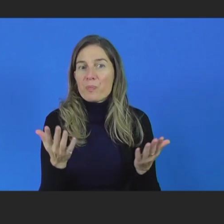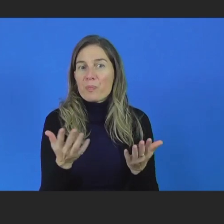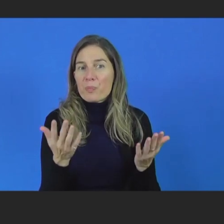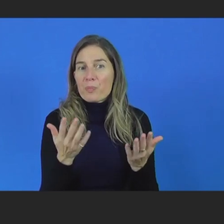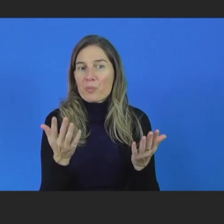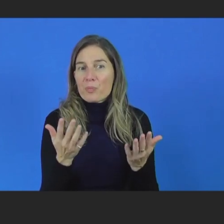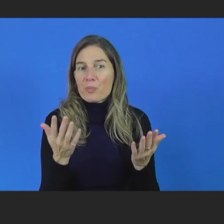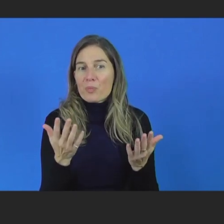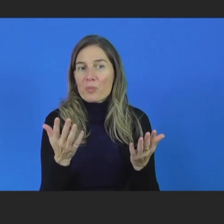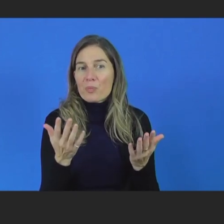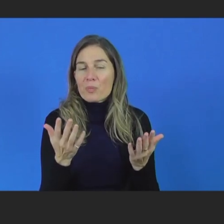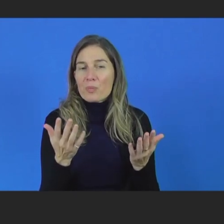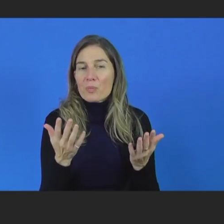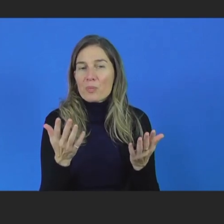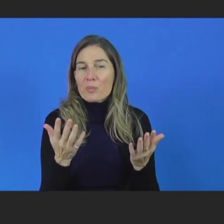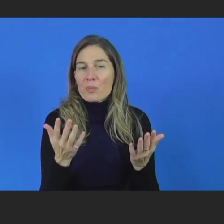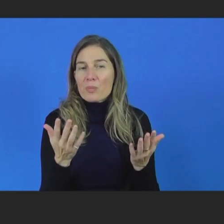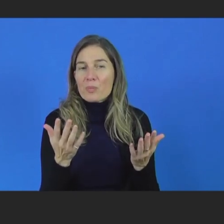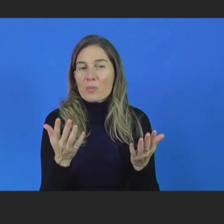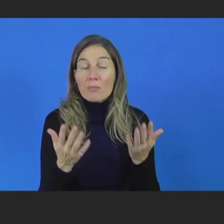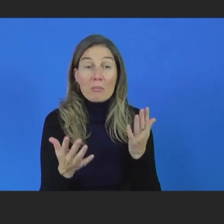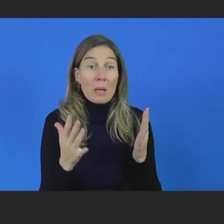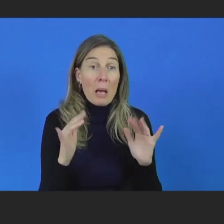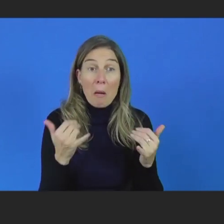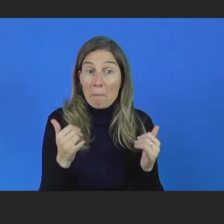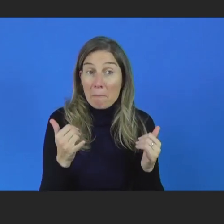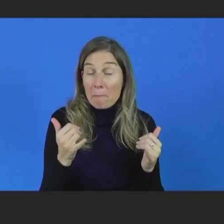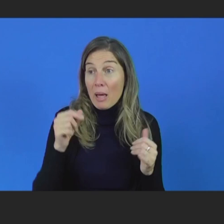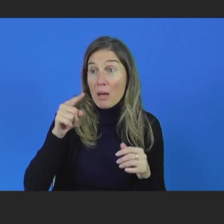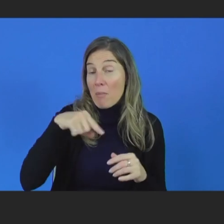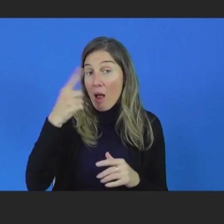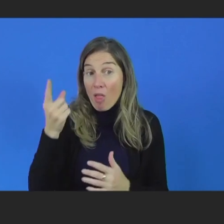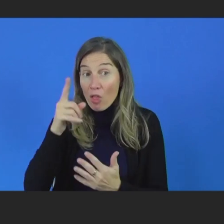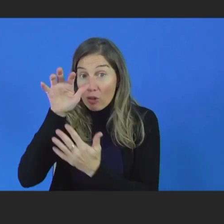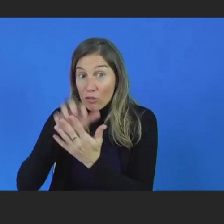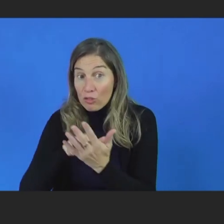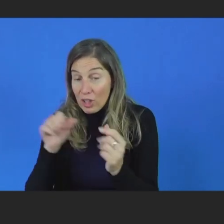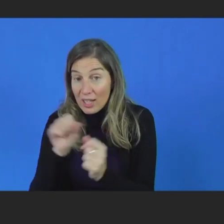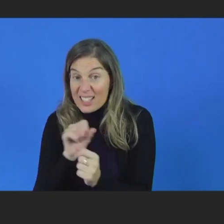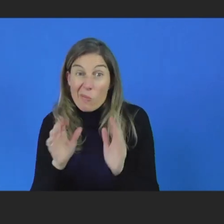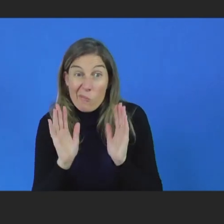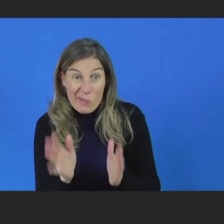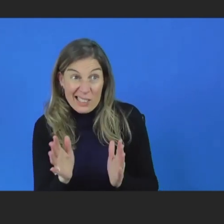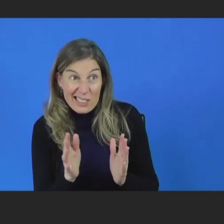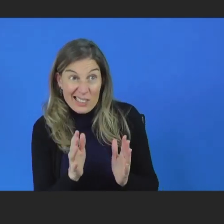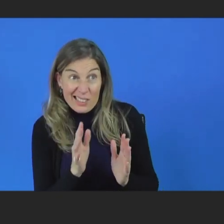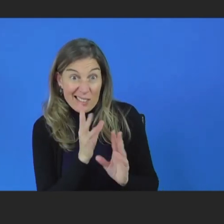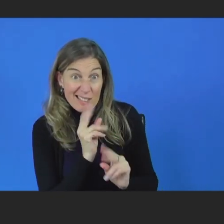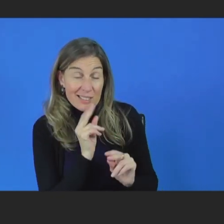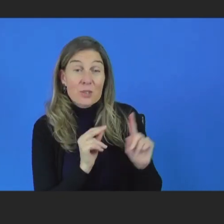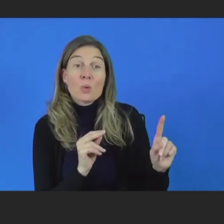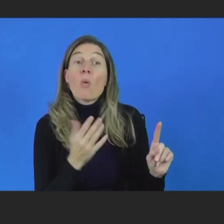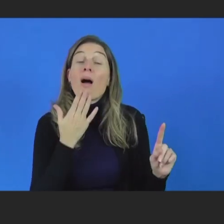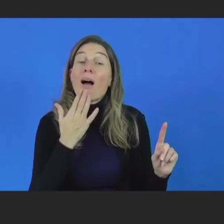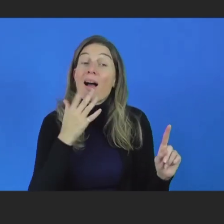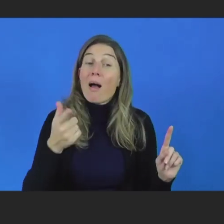transcription or other parts. And so those especially need to be verbalized. And thanks to our Bangladesh